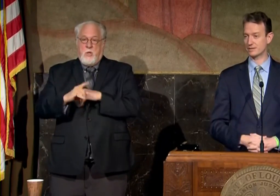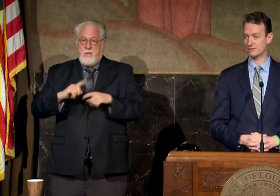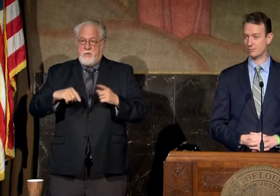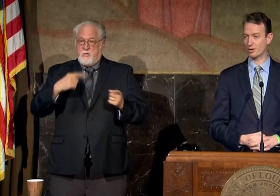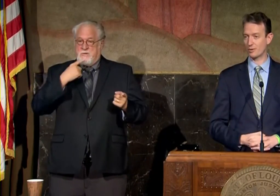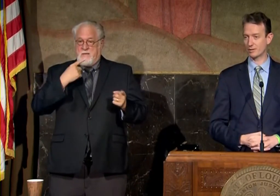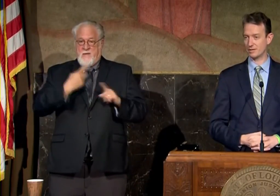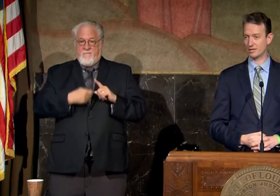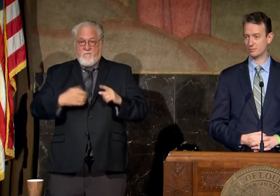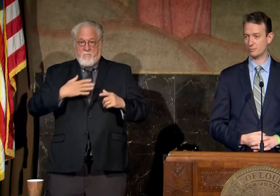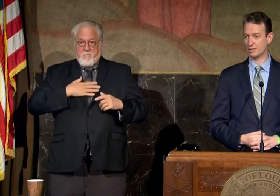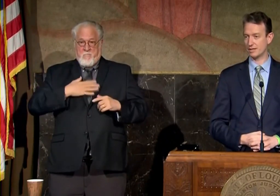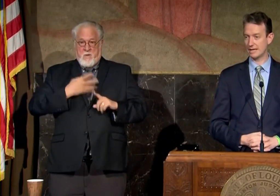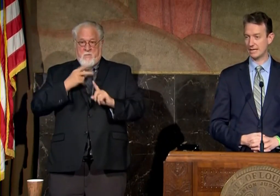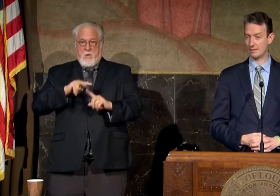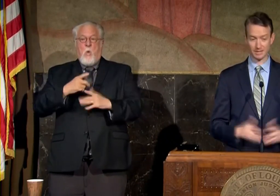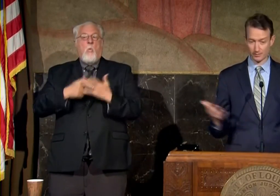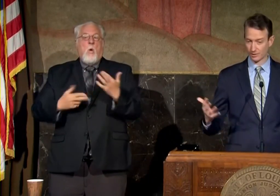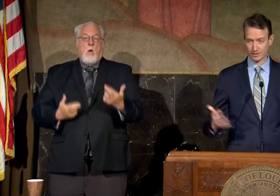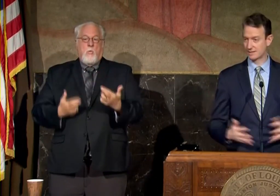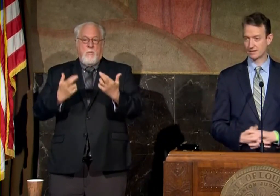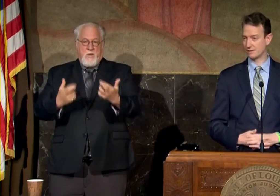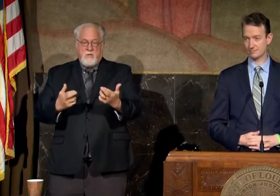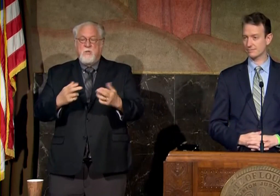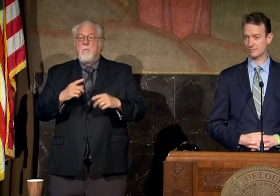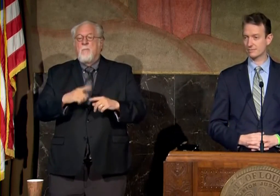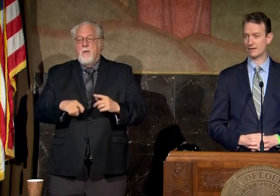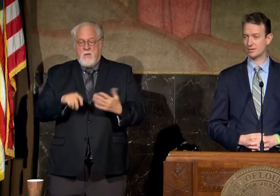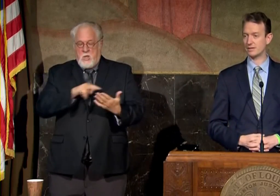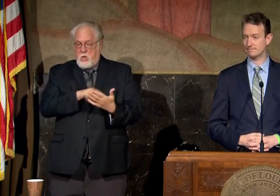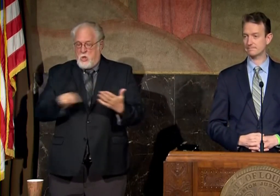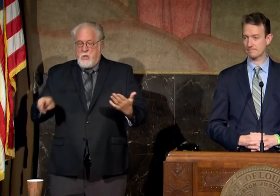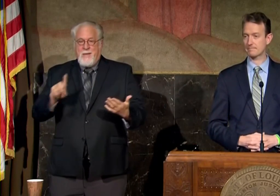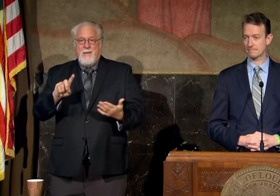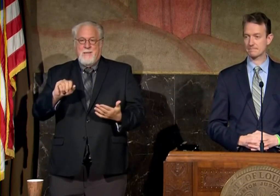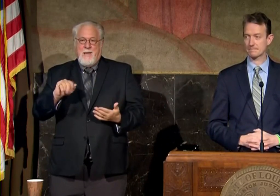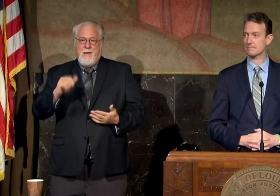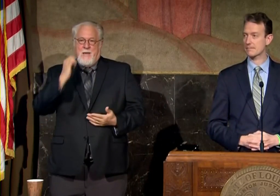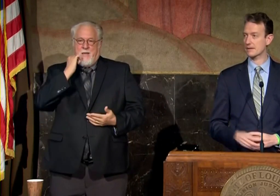perspective what our recommendation will be but again we look at the data every day